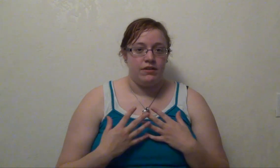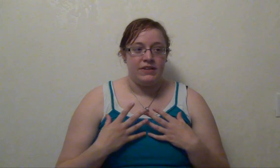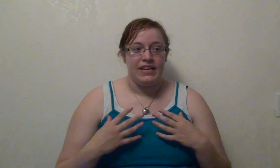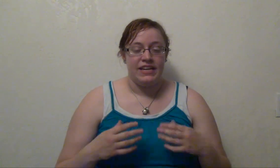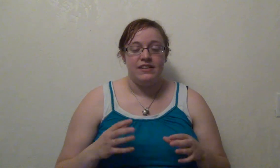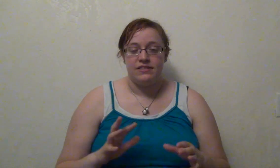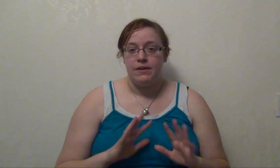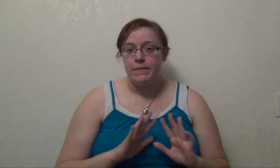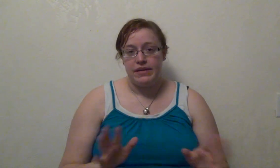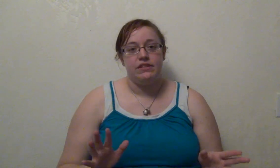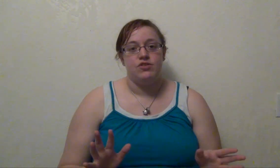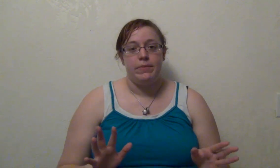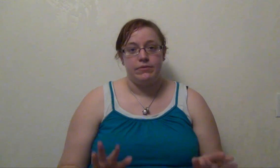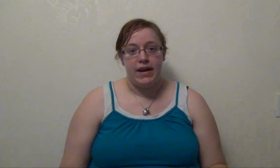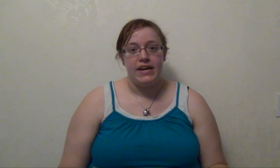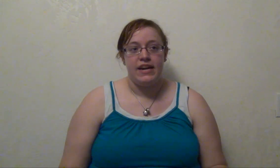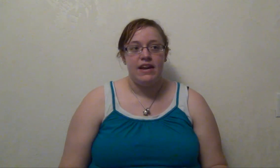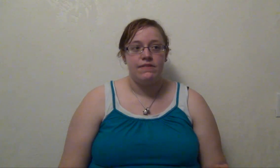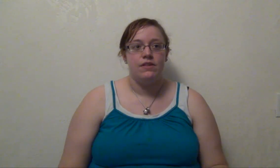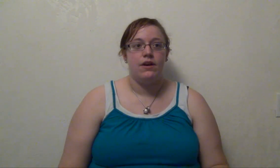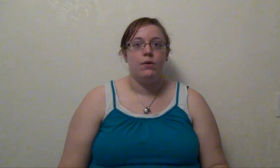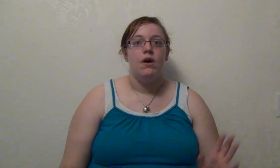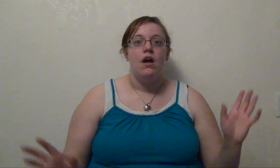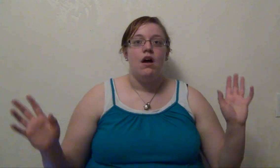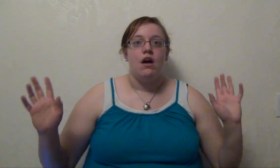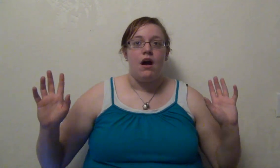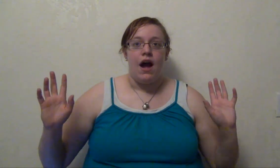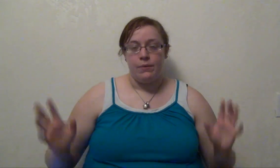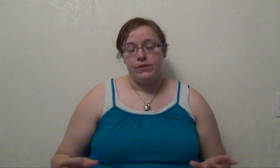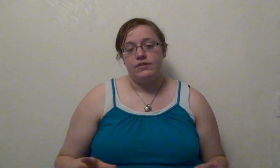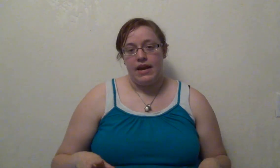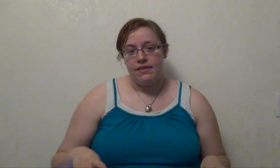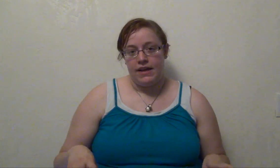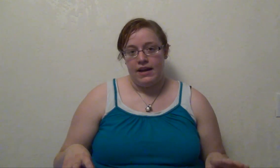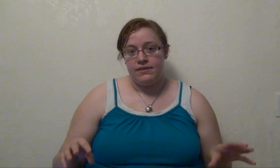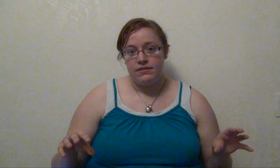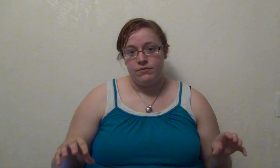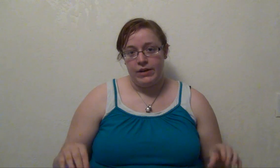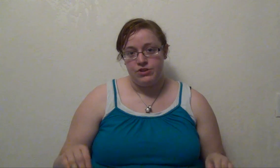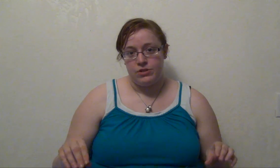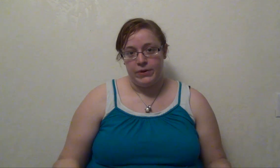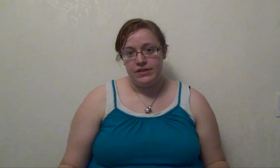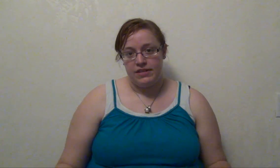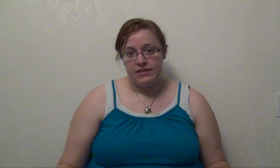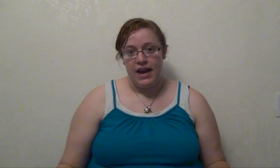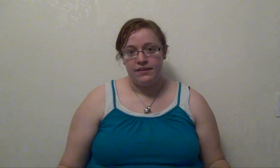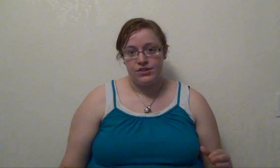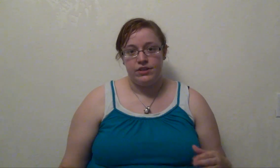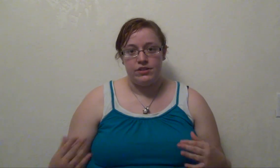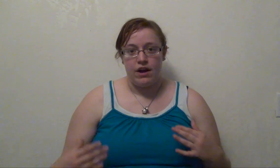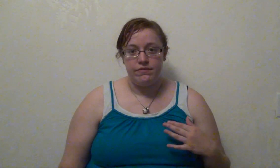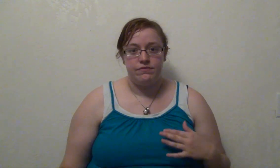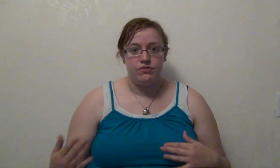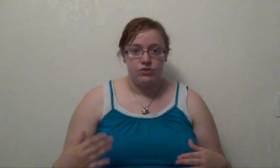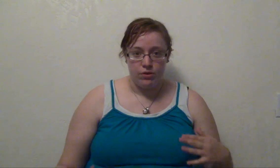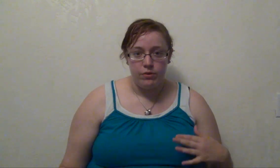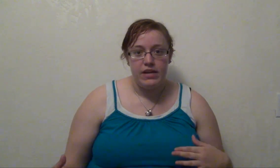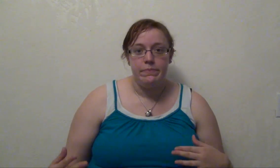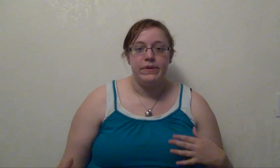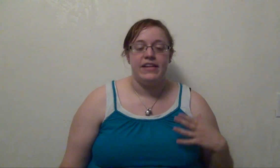John Flanagan does an amazing job at writing, even though I will say that ranger's apprentice kind of starts off slowly, but